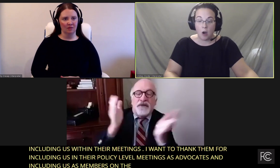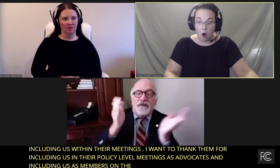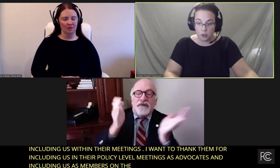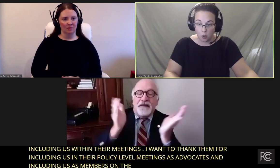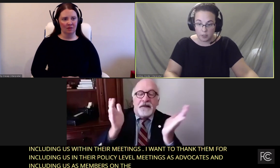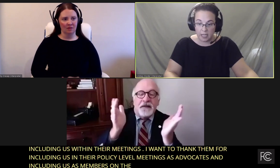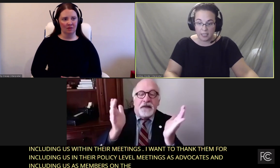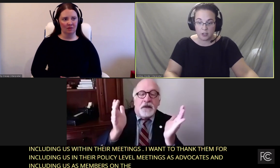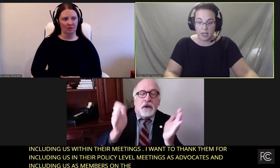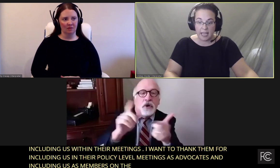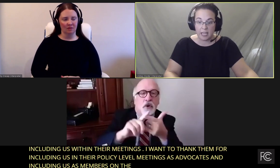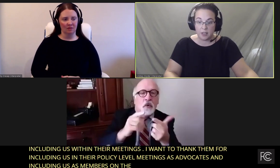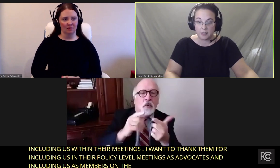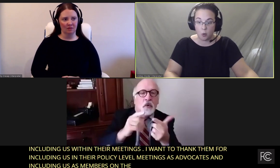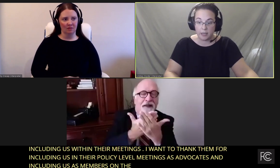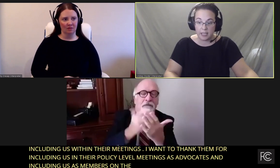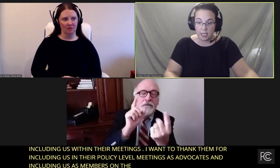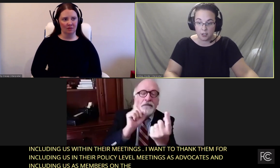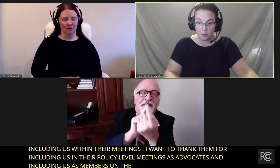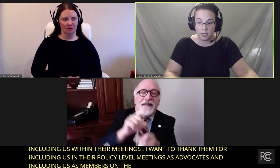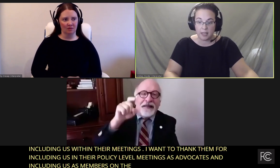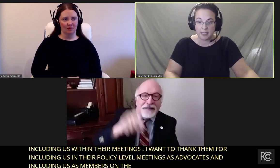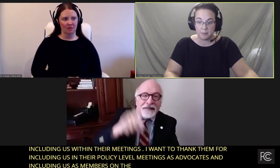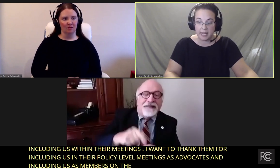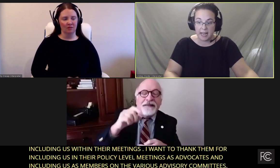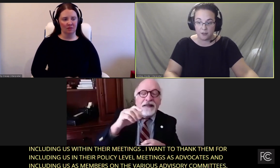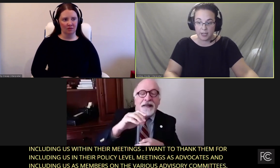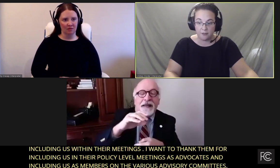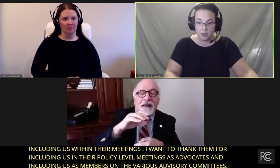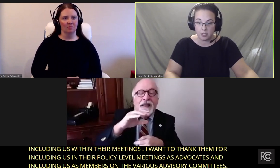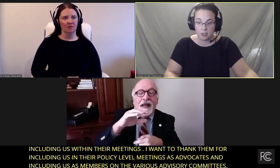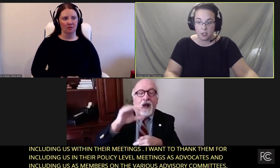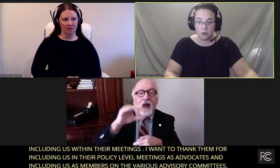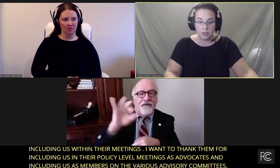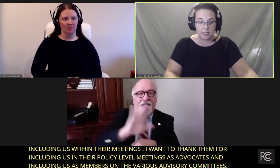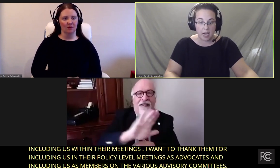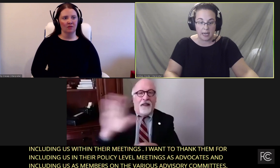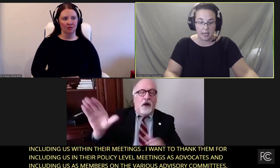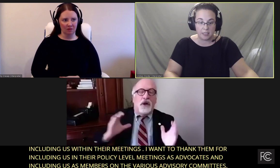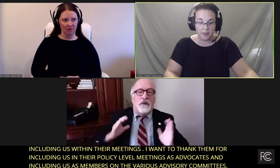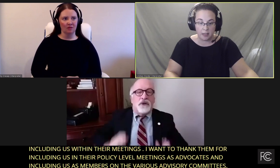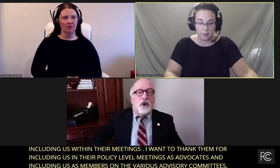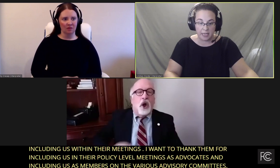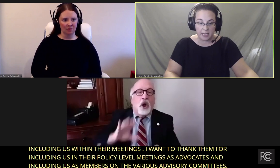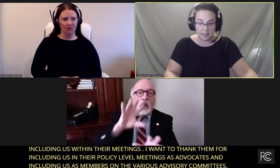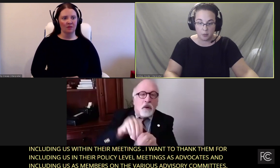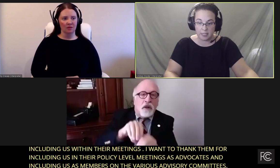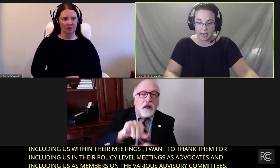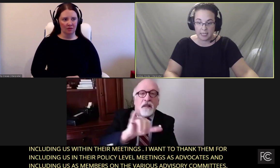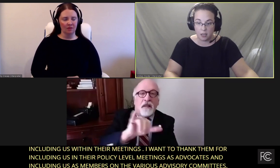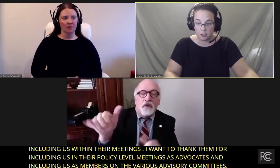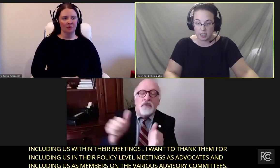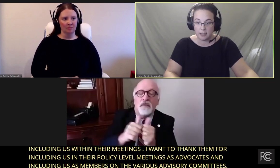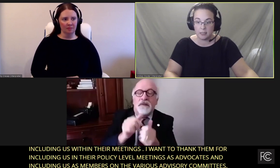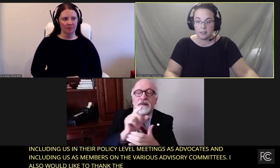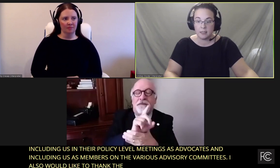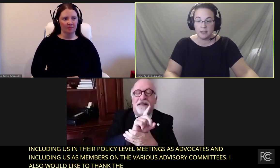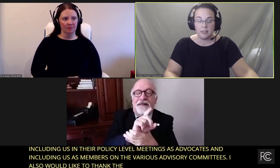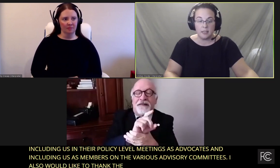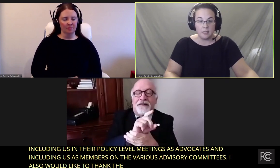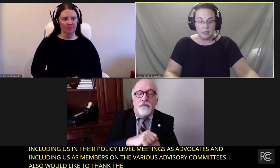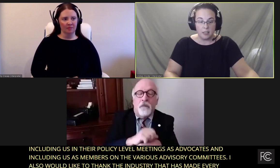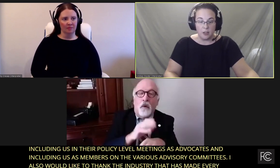I also would like to thank at this point the industry that has made every effort to design and develop accessible technology